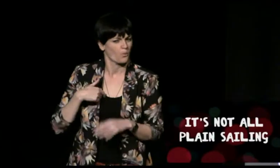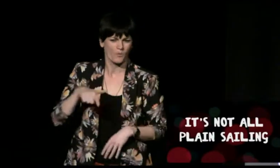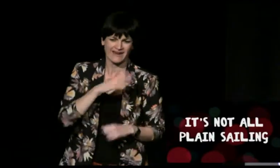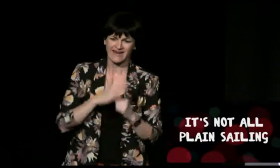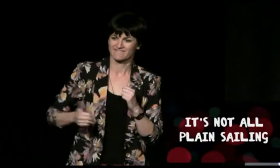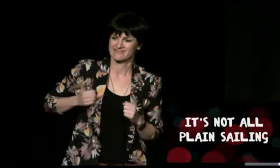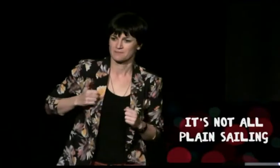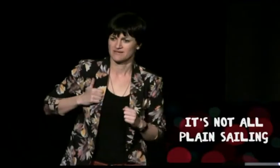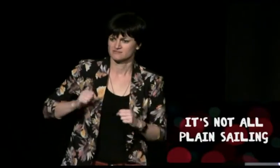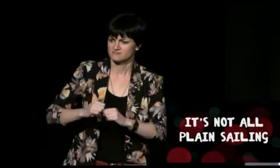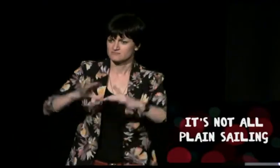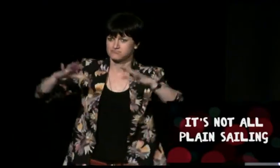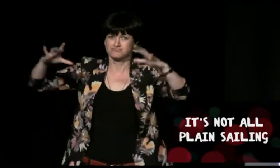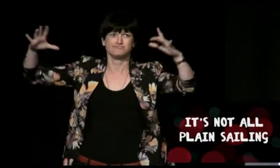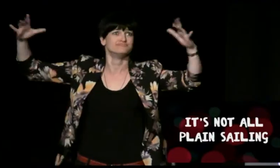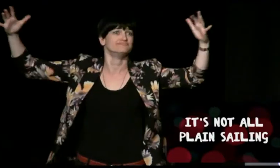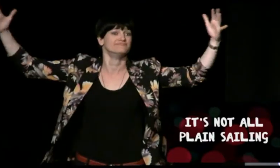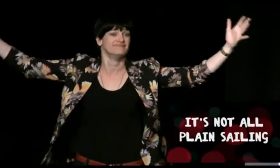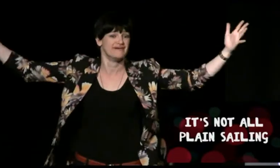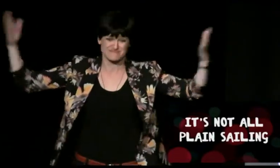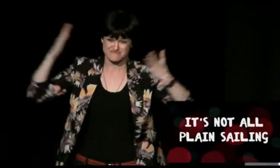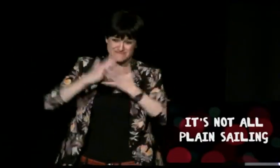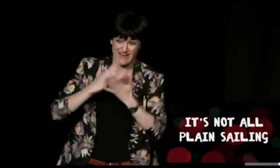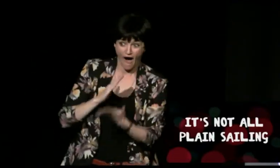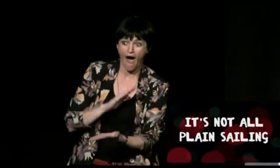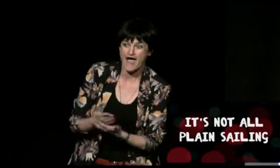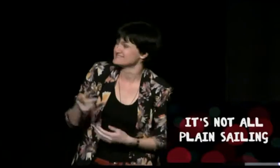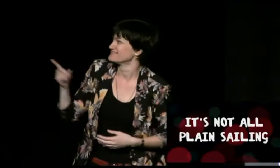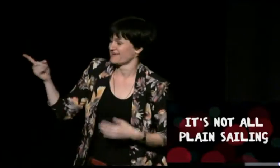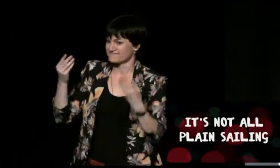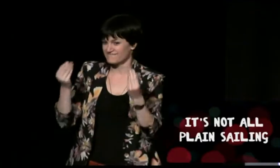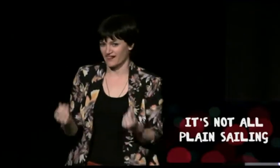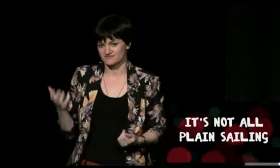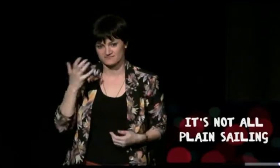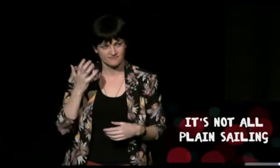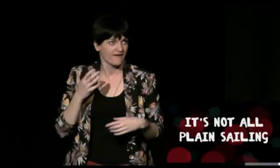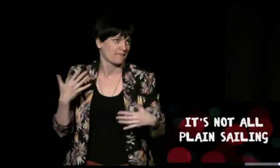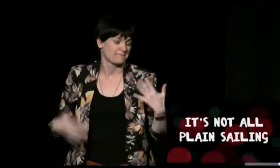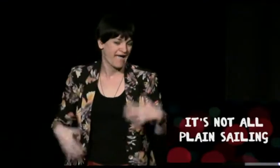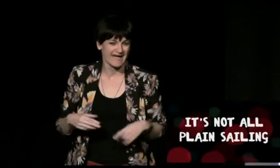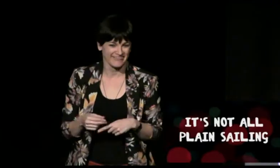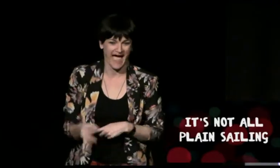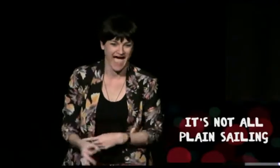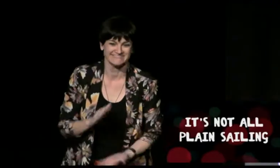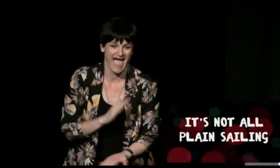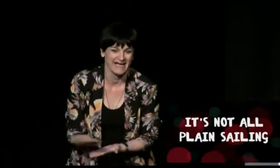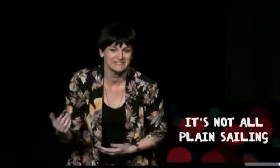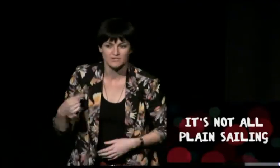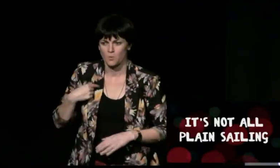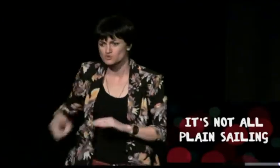I think when we started the project we had no idea on how much work was involved or how big the archive would be we haven't been involved in this kind of